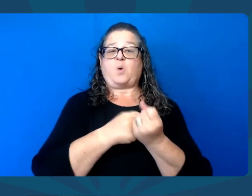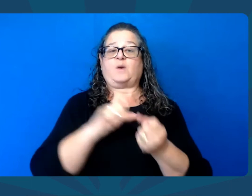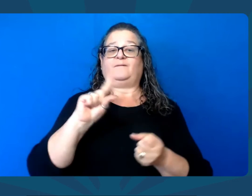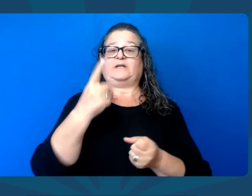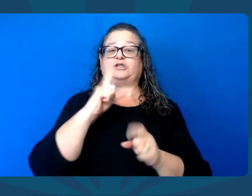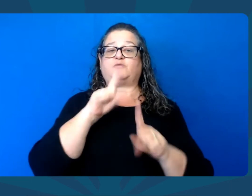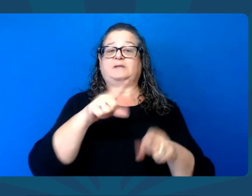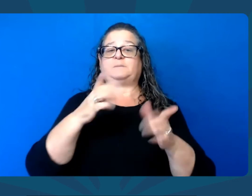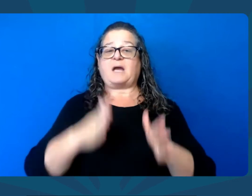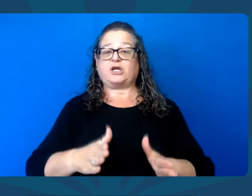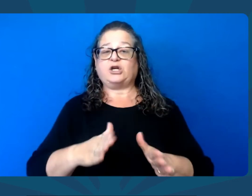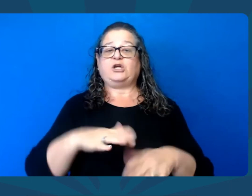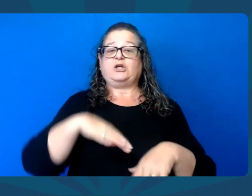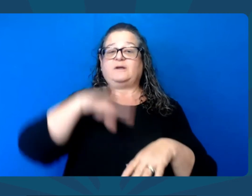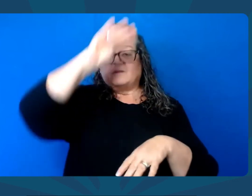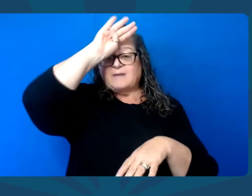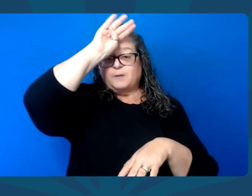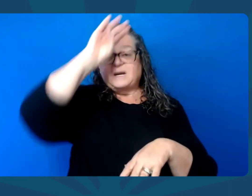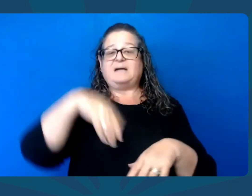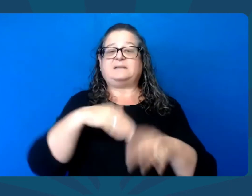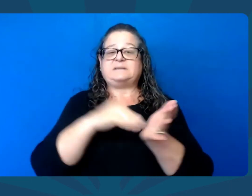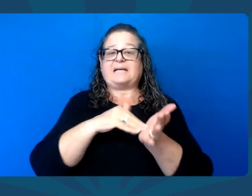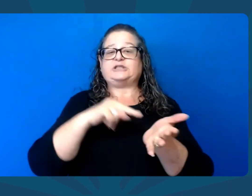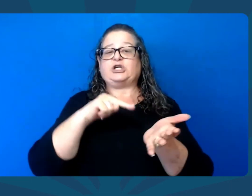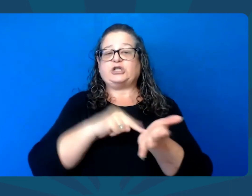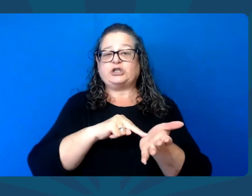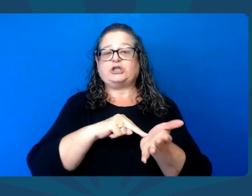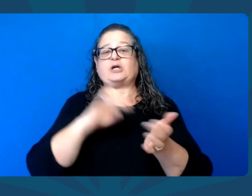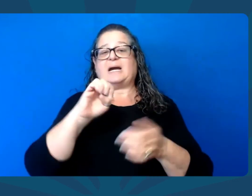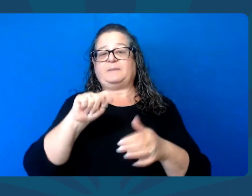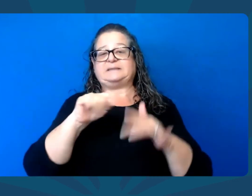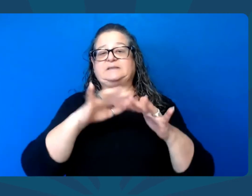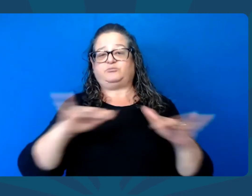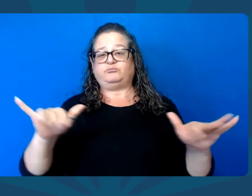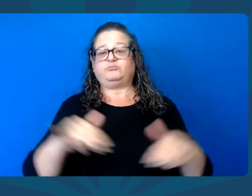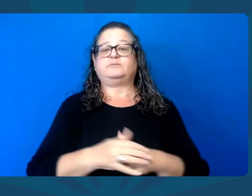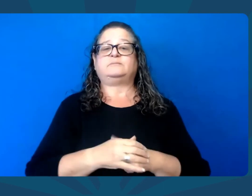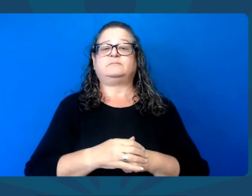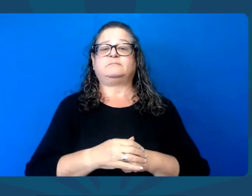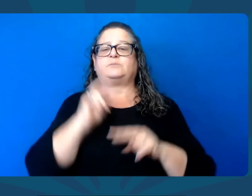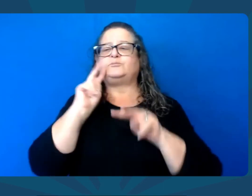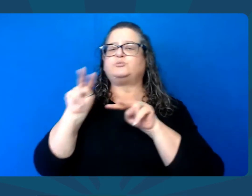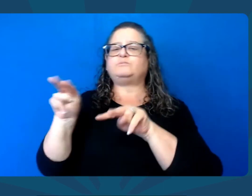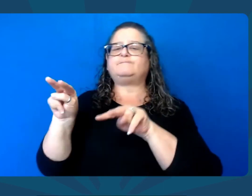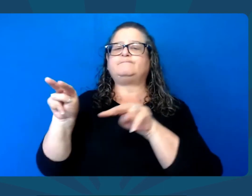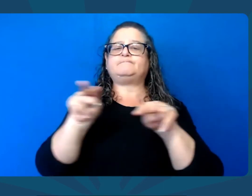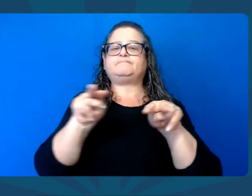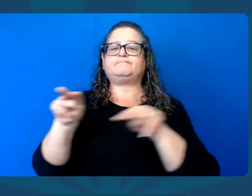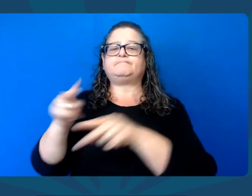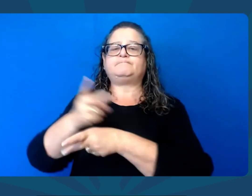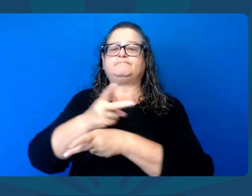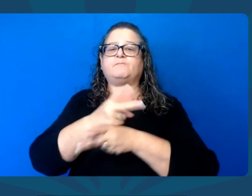back the blue, support first responders, and look after our